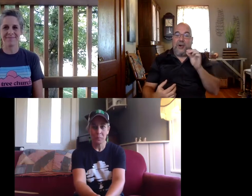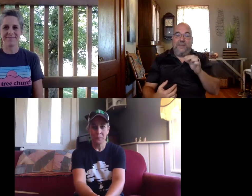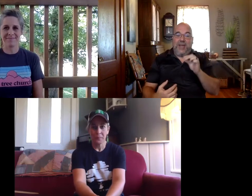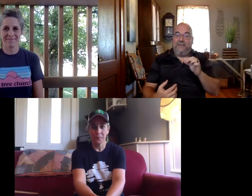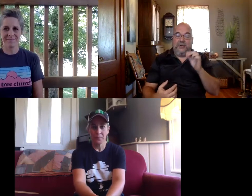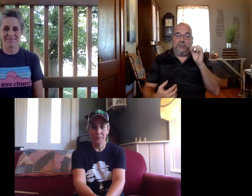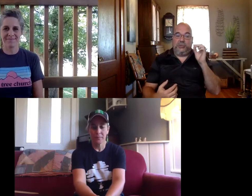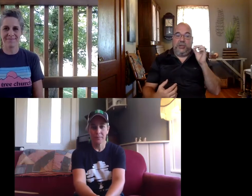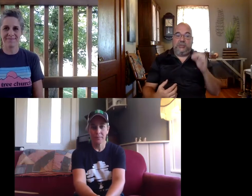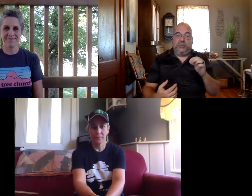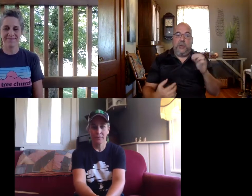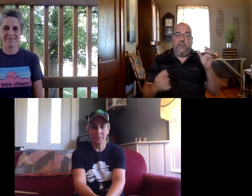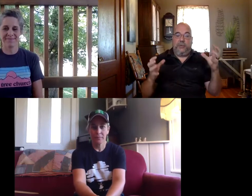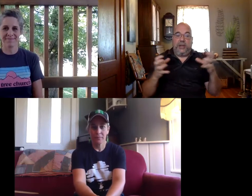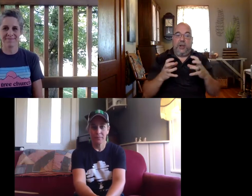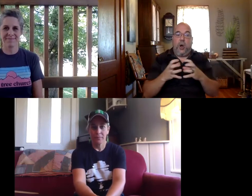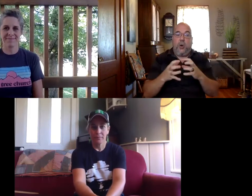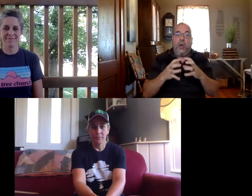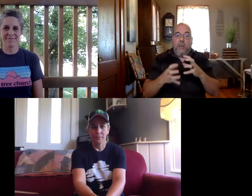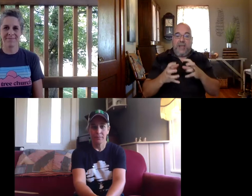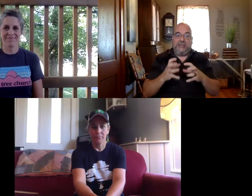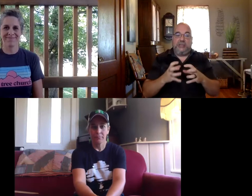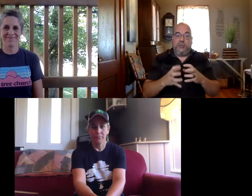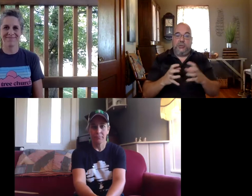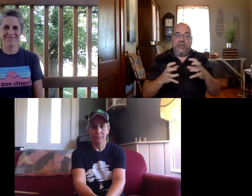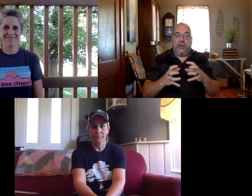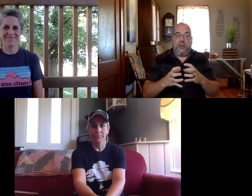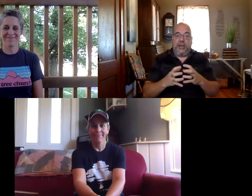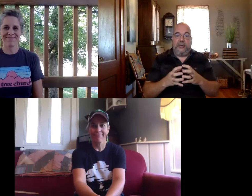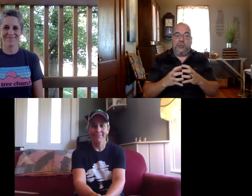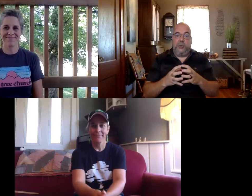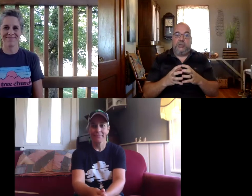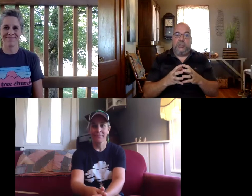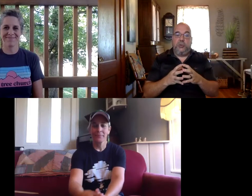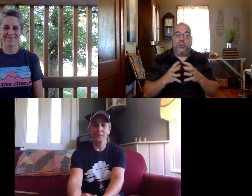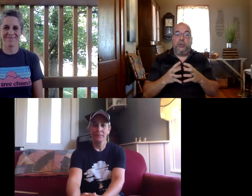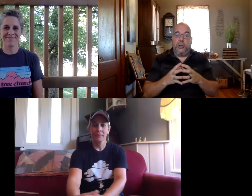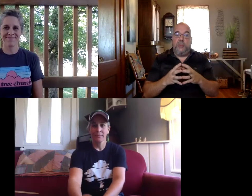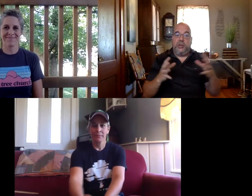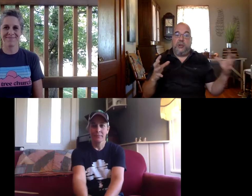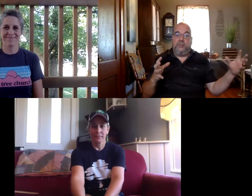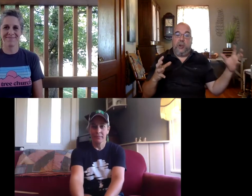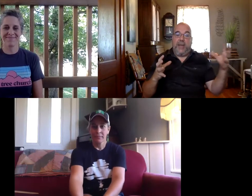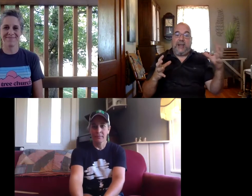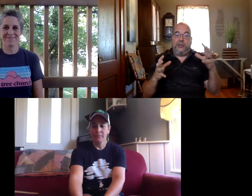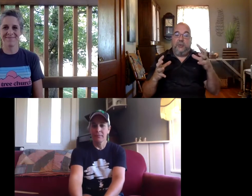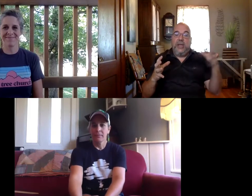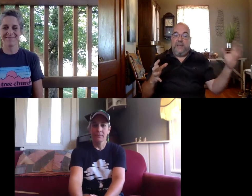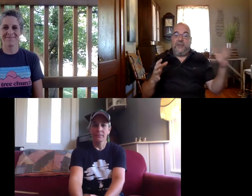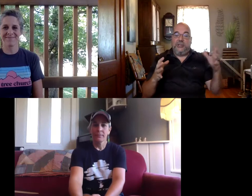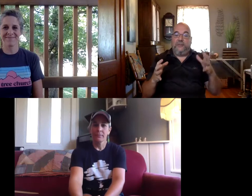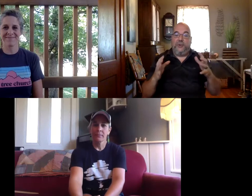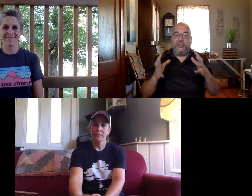part of that verse which is so important that it all makes sense when you say it all together so once you learn the new one then you can go back and